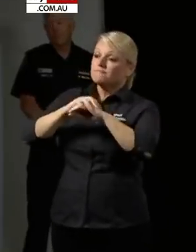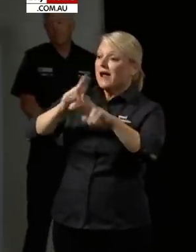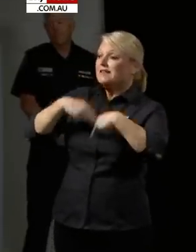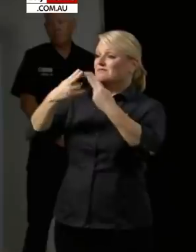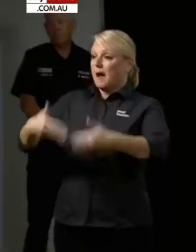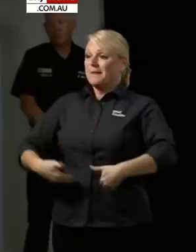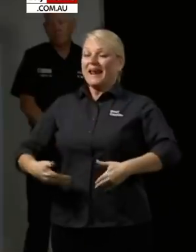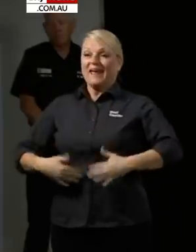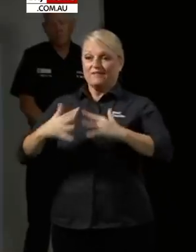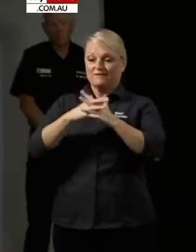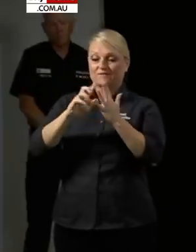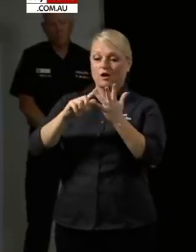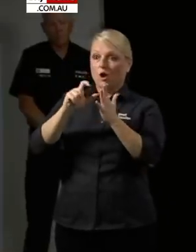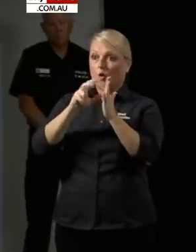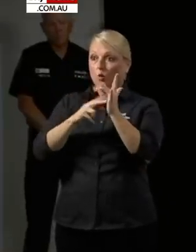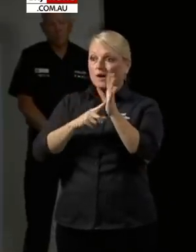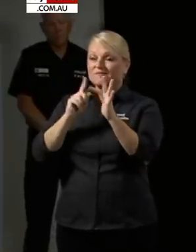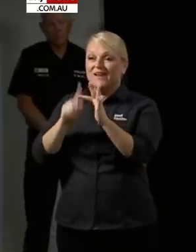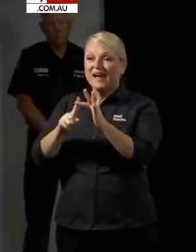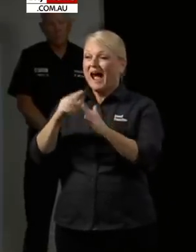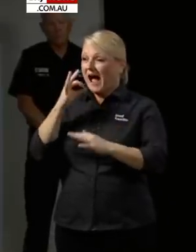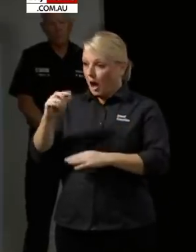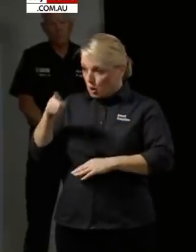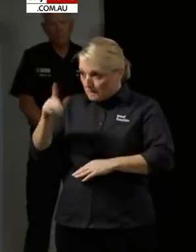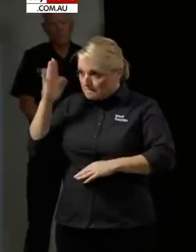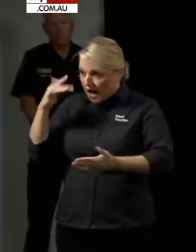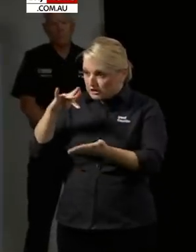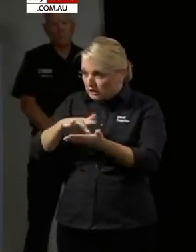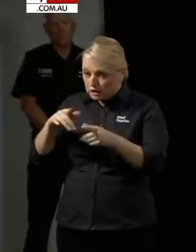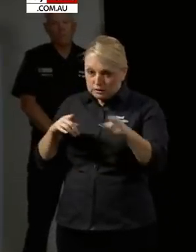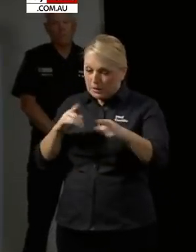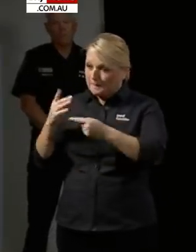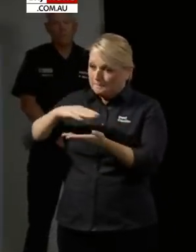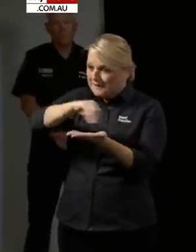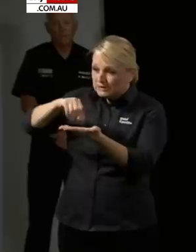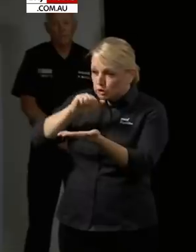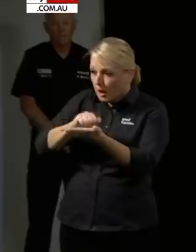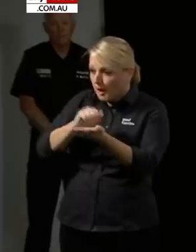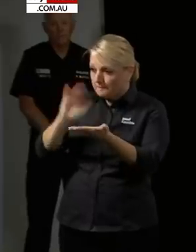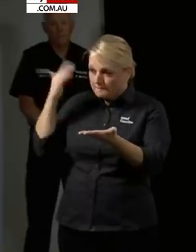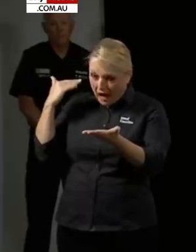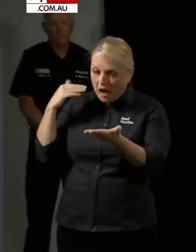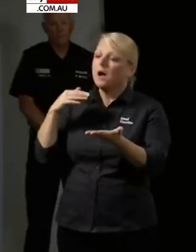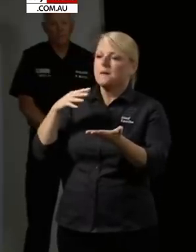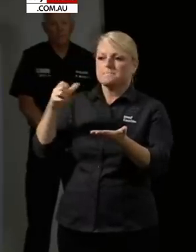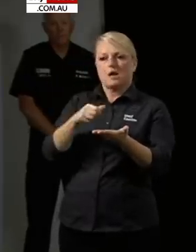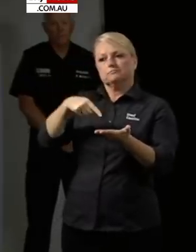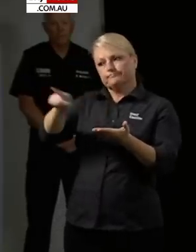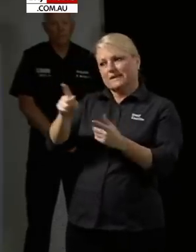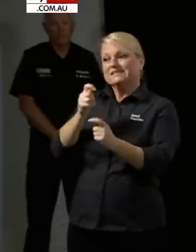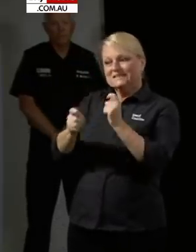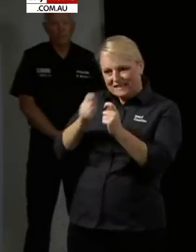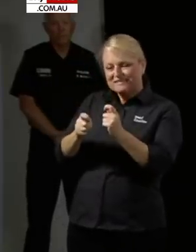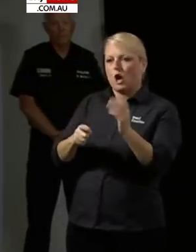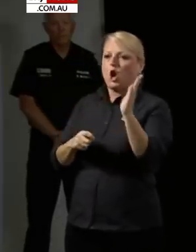now and ask them have they been to that pizza bar and all of those details are on our website. Now this is still very early